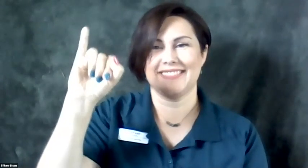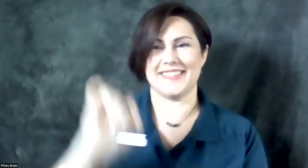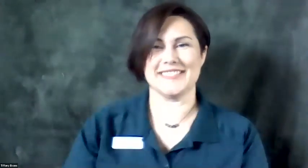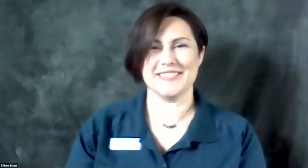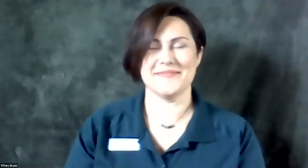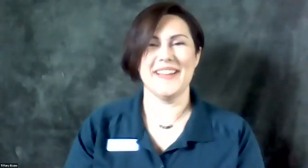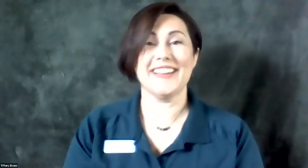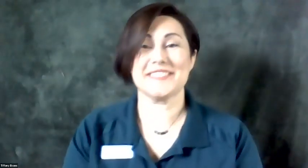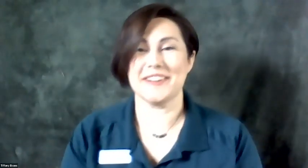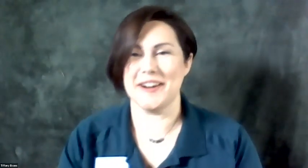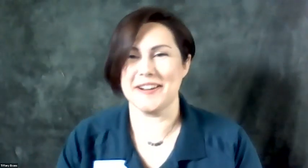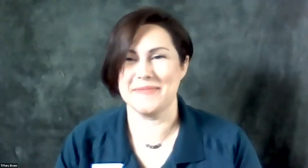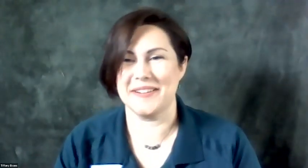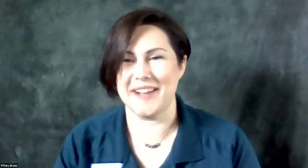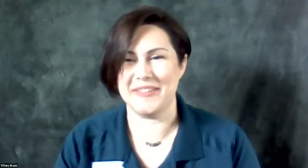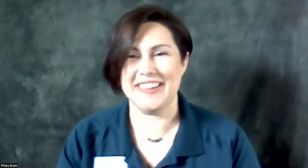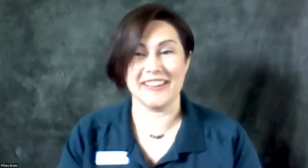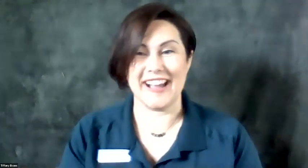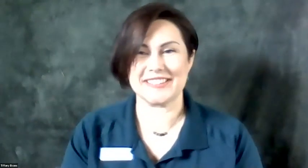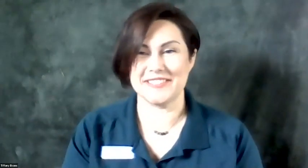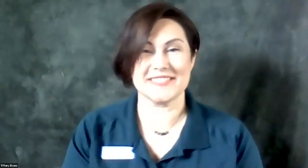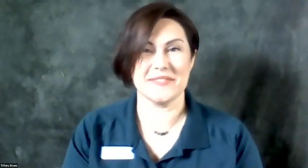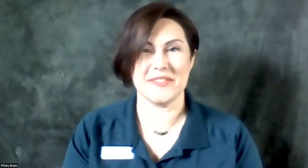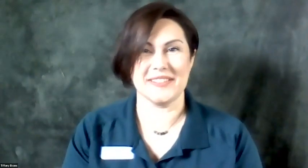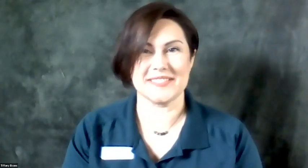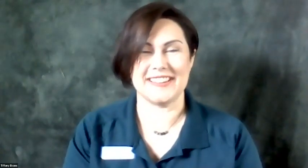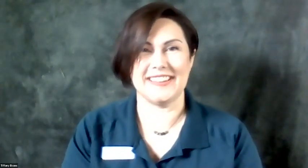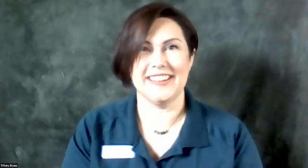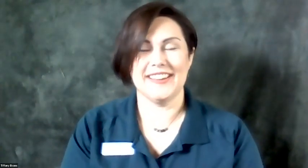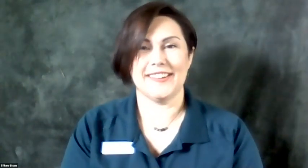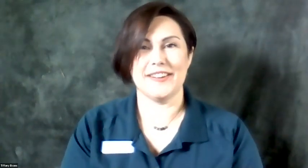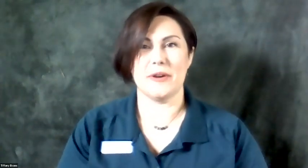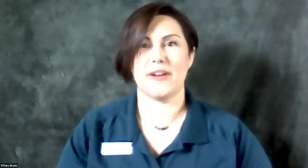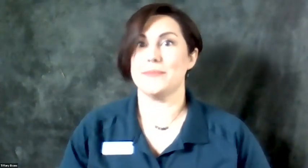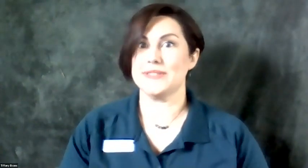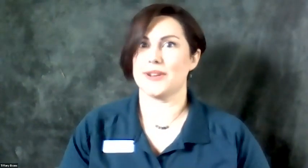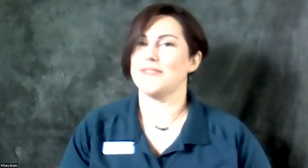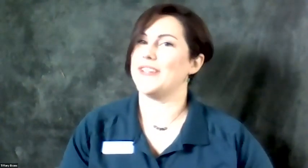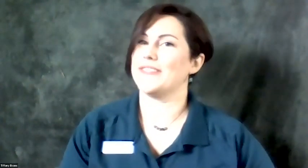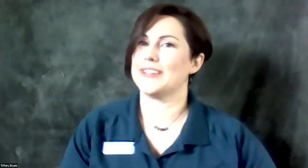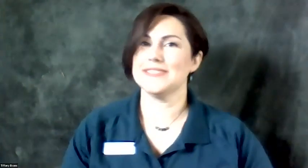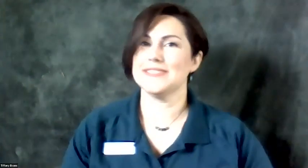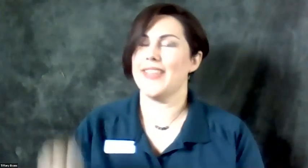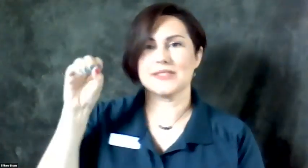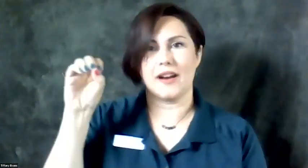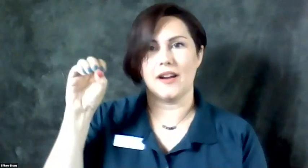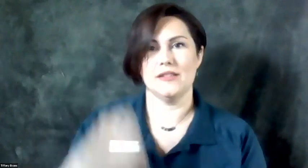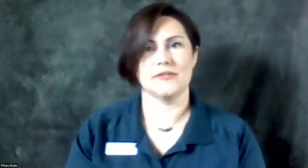Awesome. I saw Connor put Okapi. He even got it too. And some of you also did. Okapi is one of my favorite animals and that was R O for